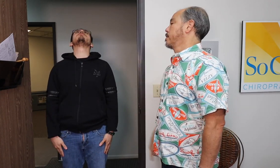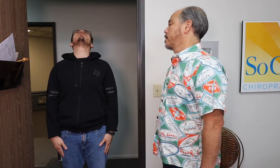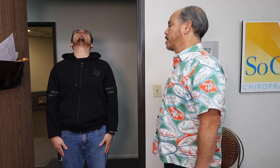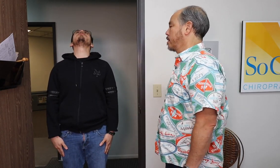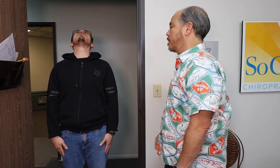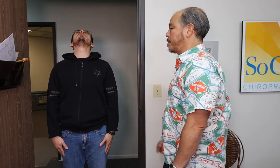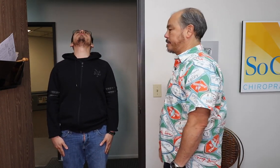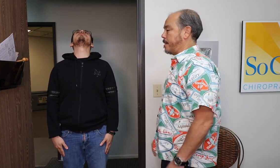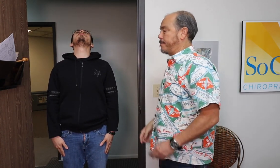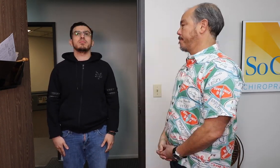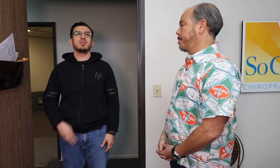How much up?